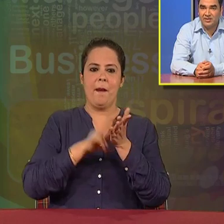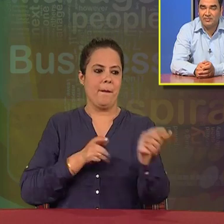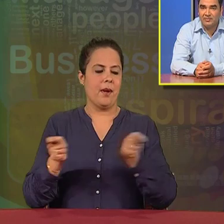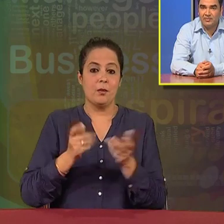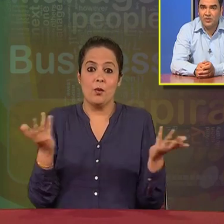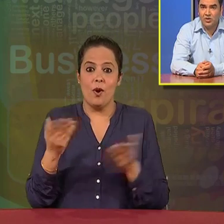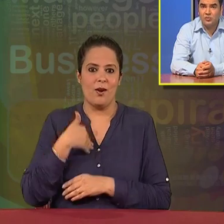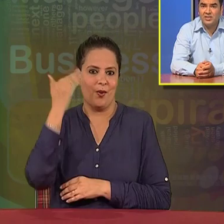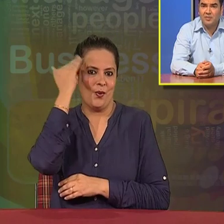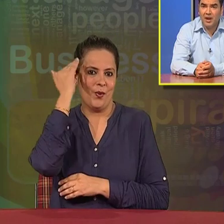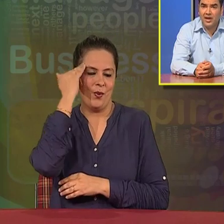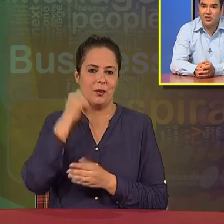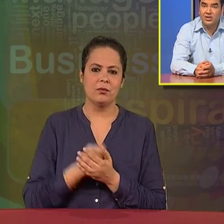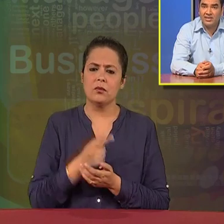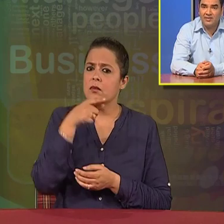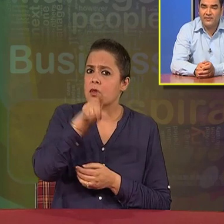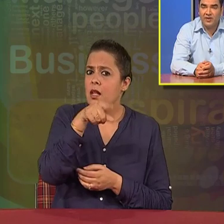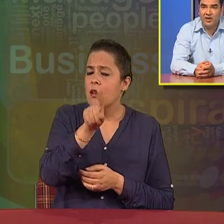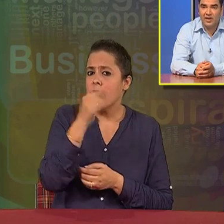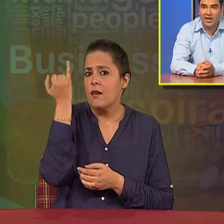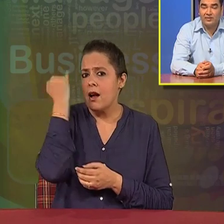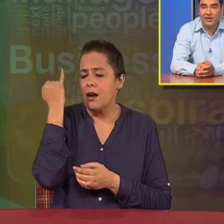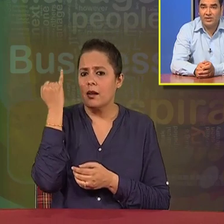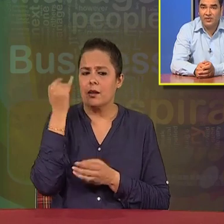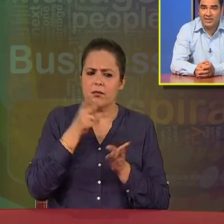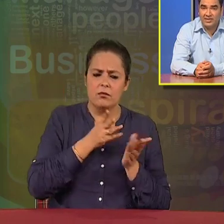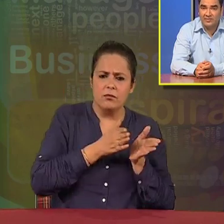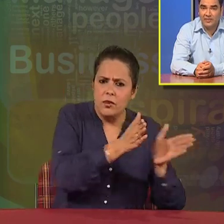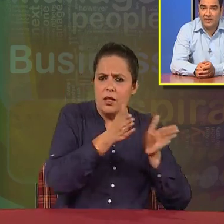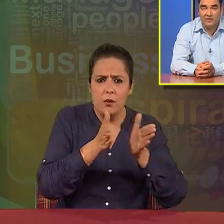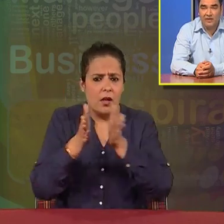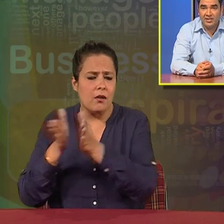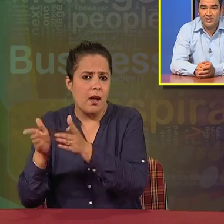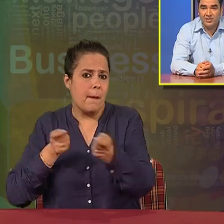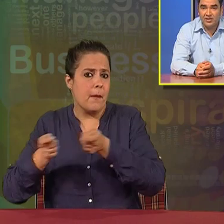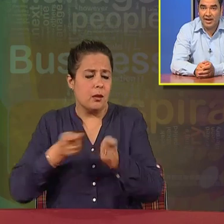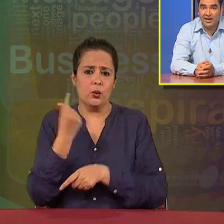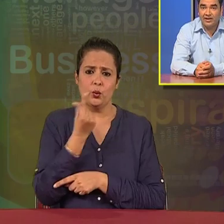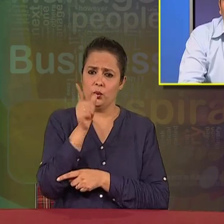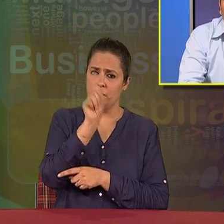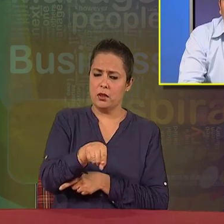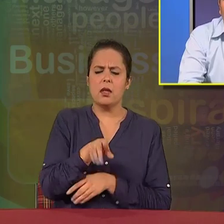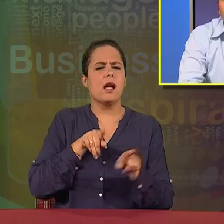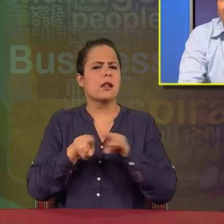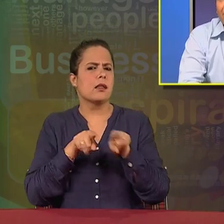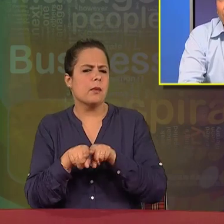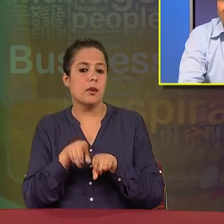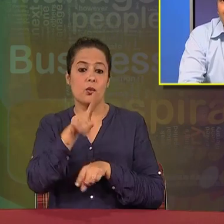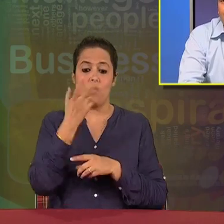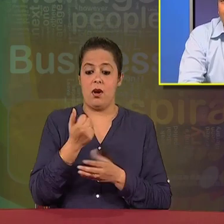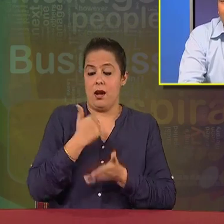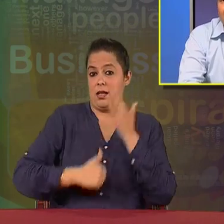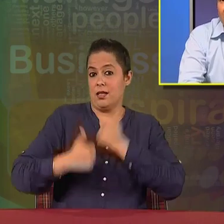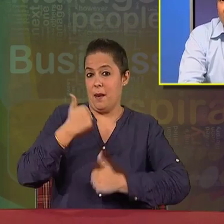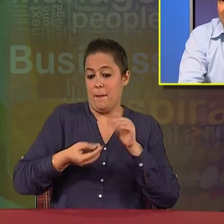management. You must apply yourself in the various ways of management. Like, if you would like to do